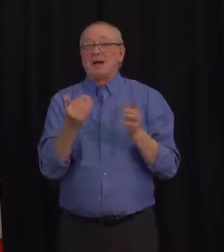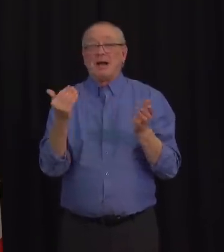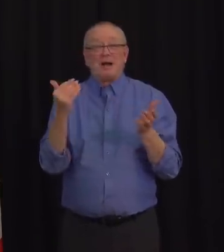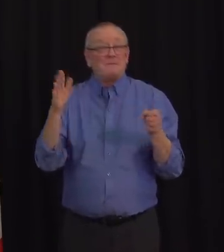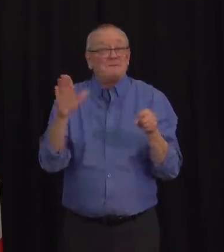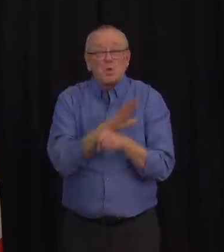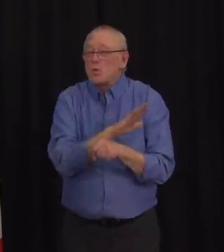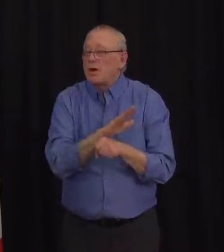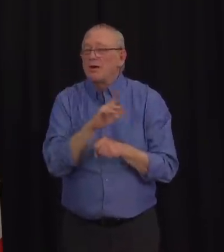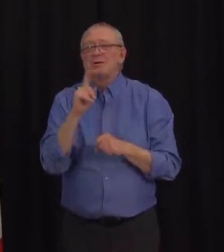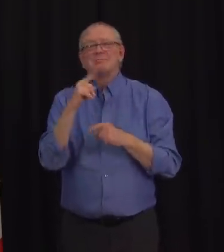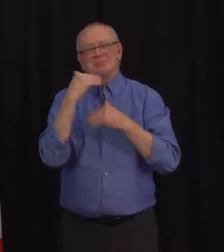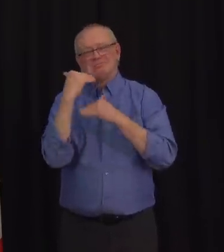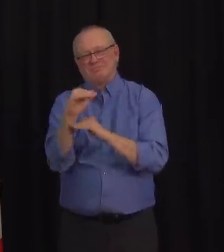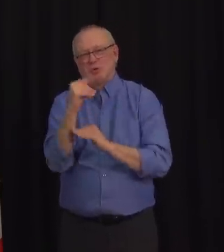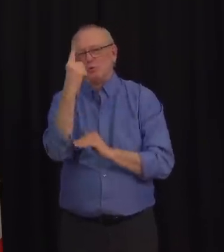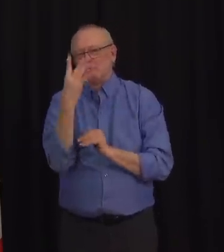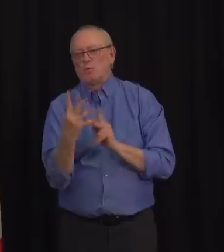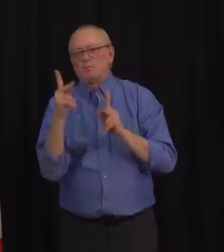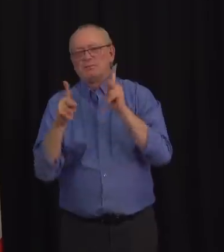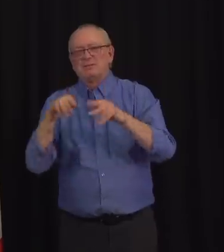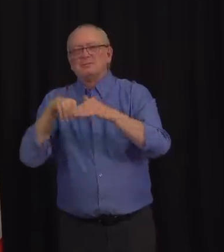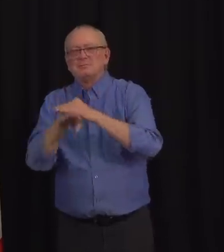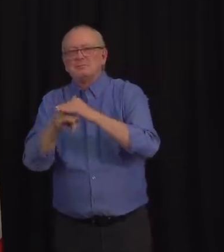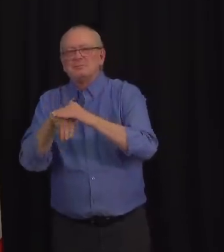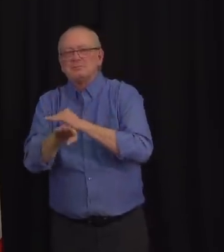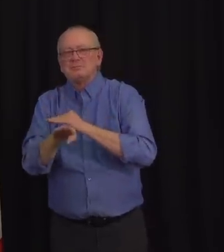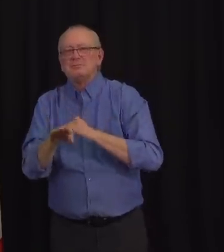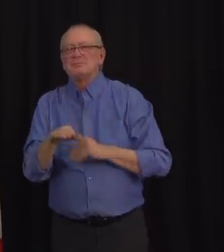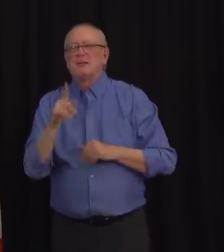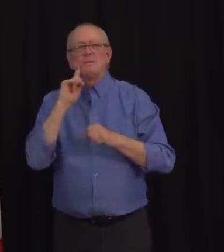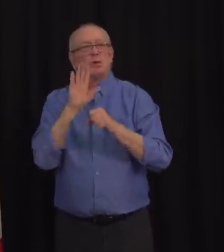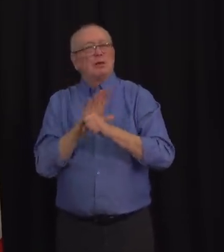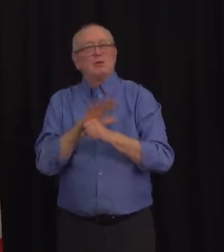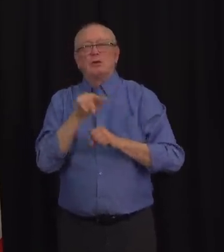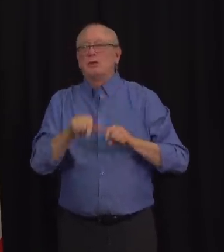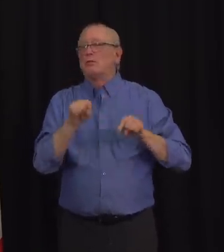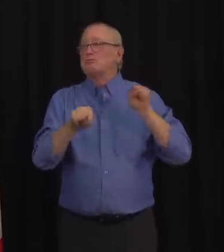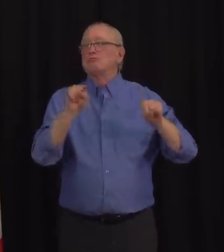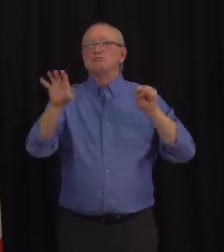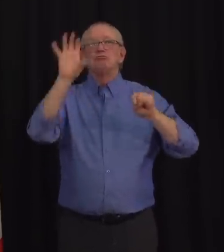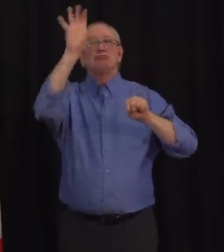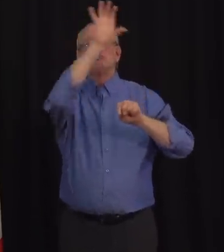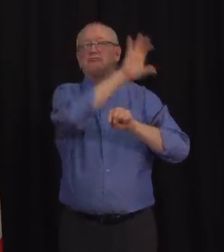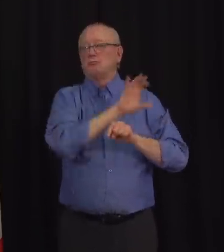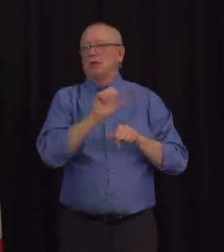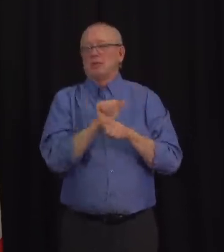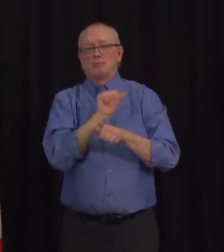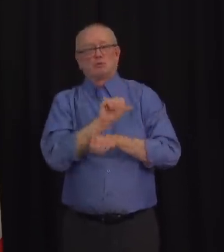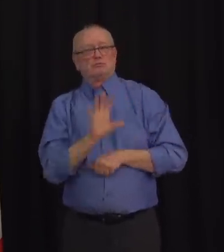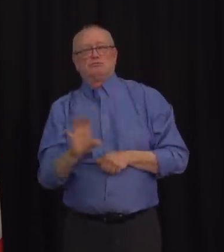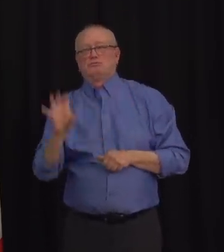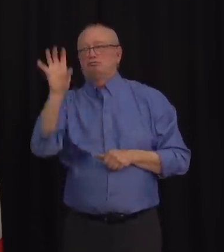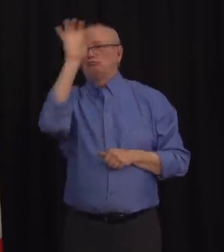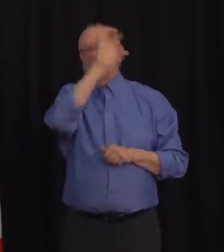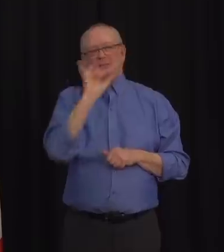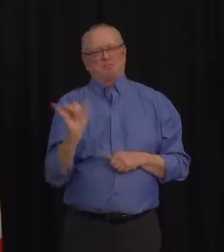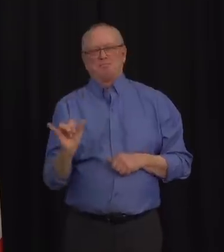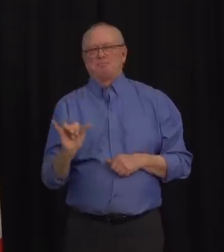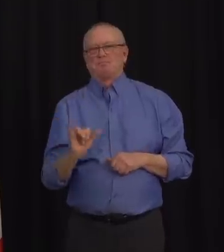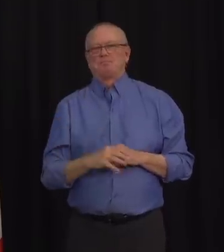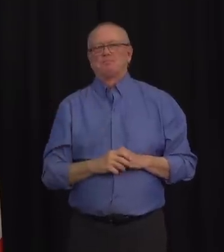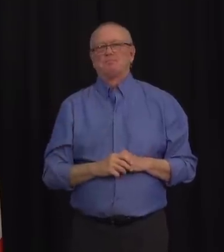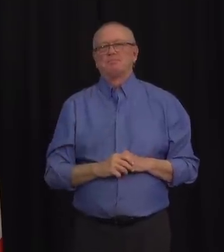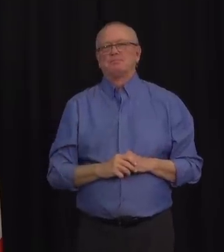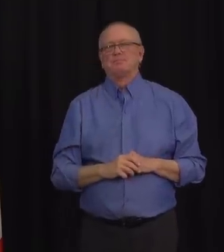code in the areas under enhanced status or a minimum of five customers, whichever is higher.